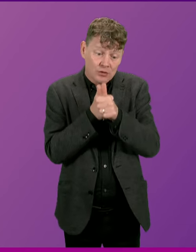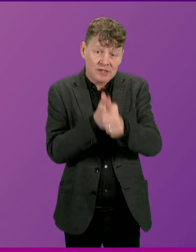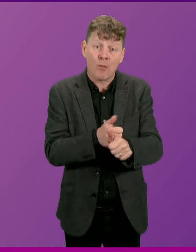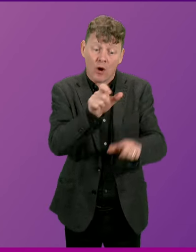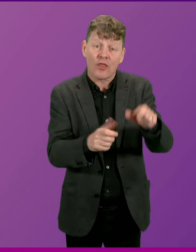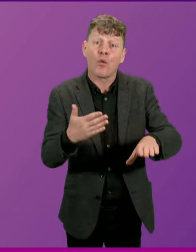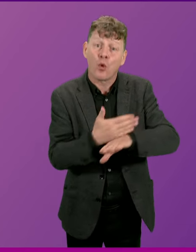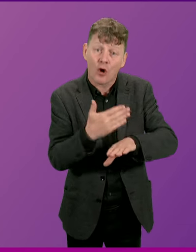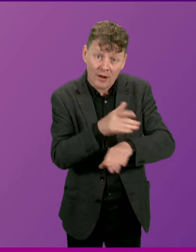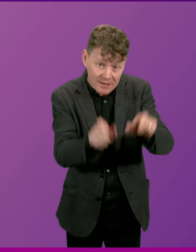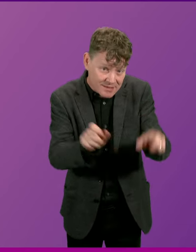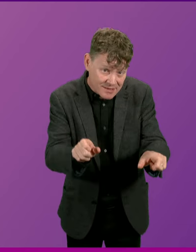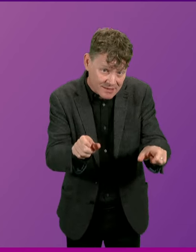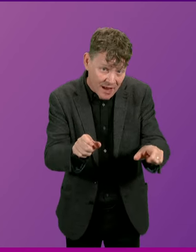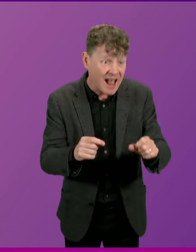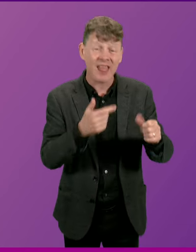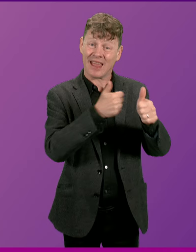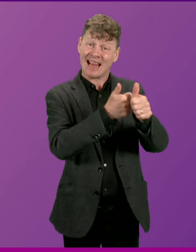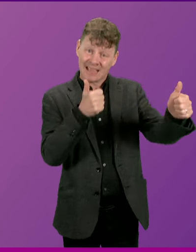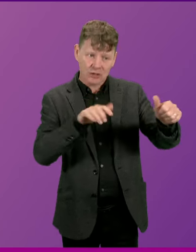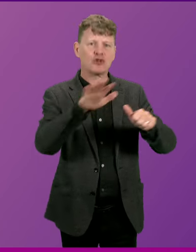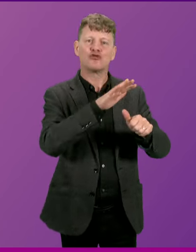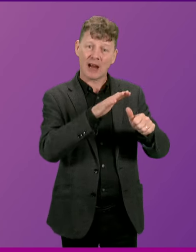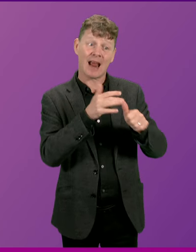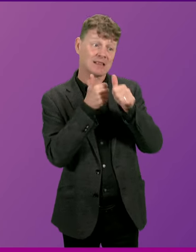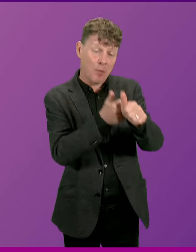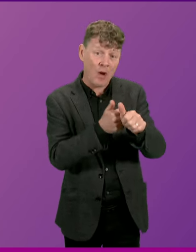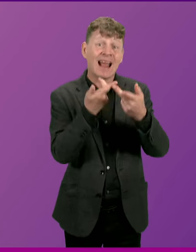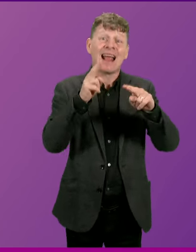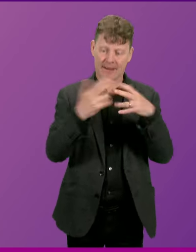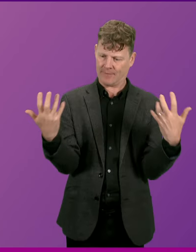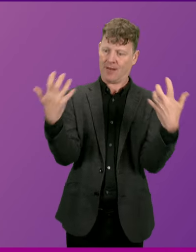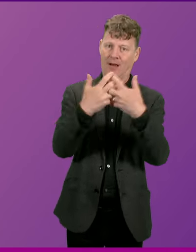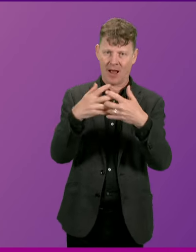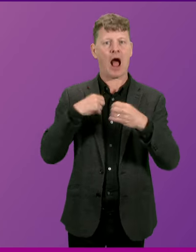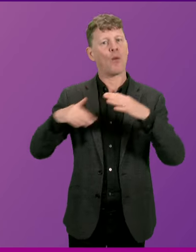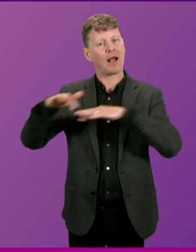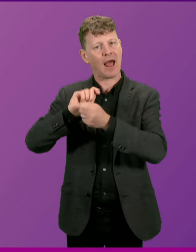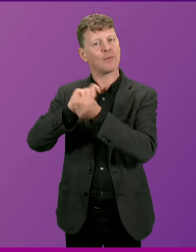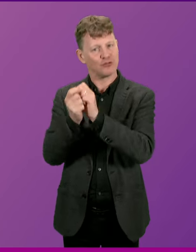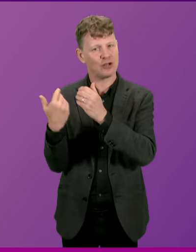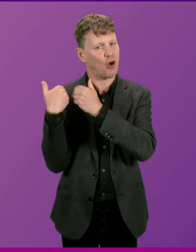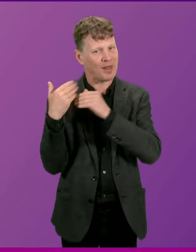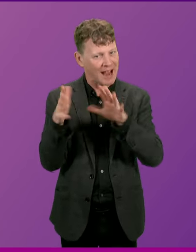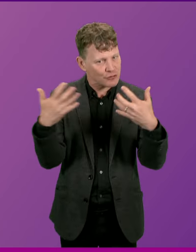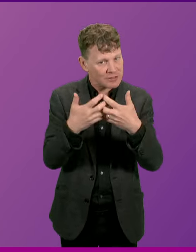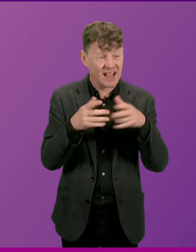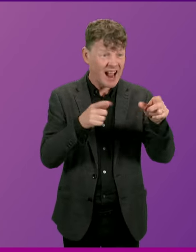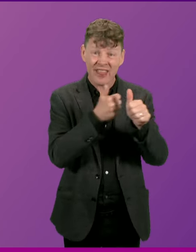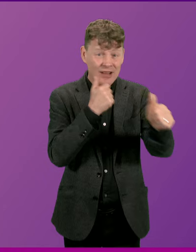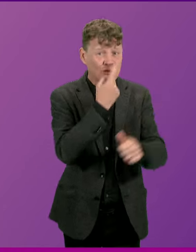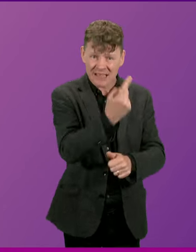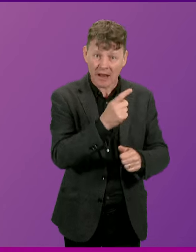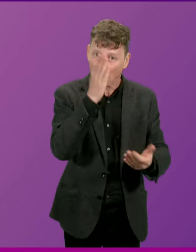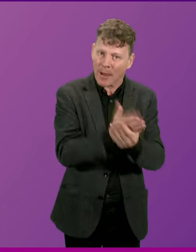We will continue to support the industry in line with our climate change obligations. And the industry itself believes in that transition.